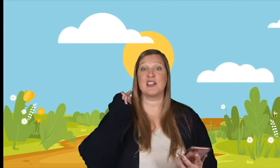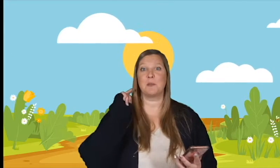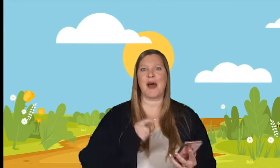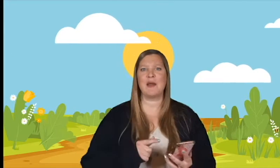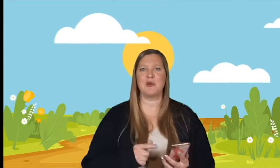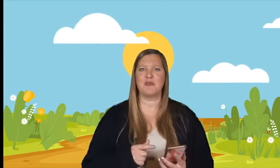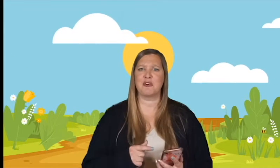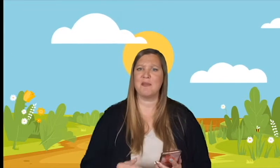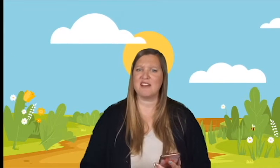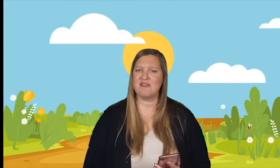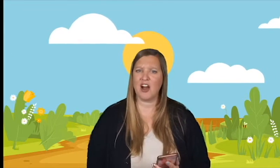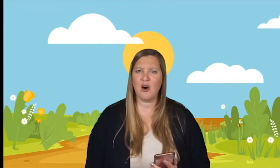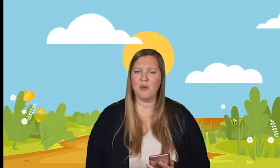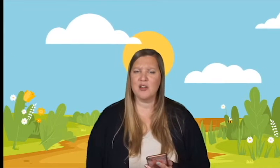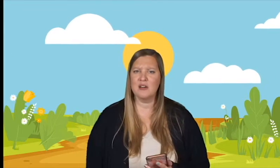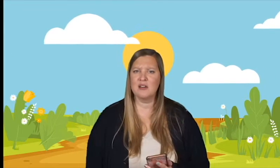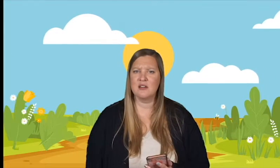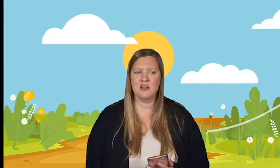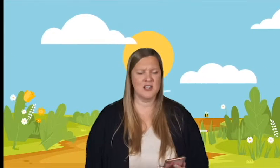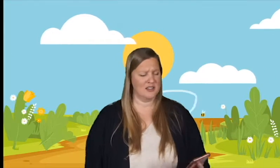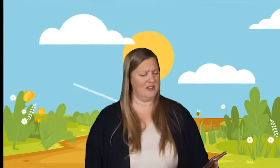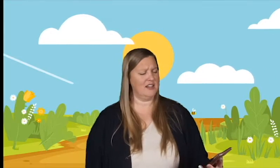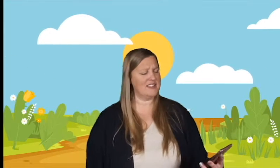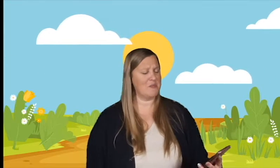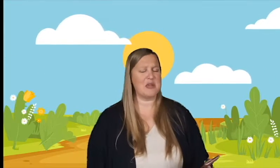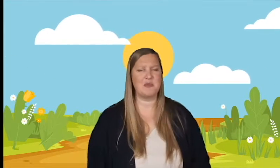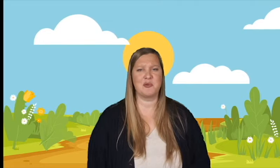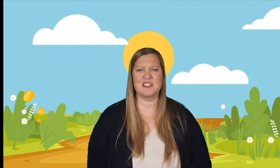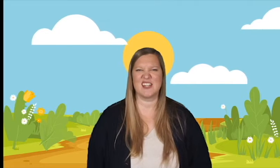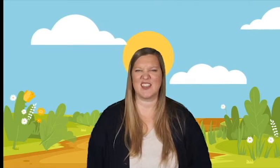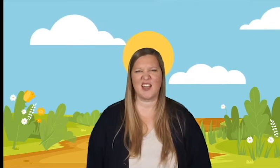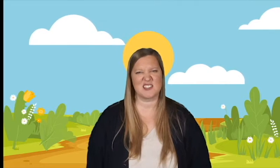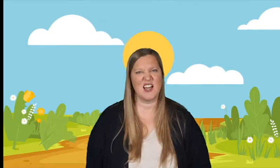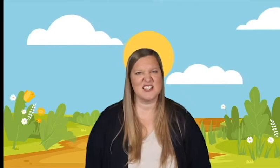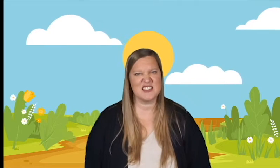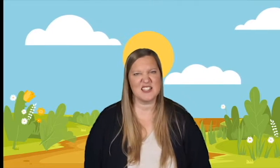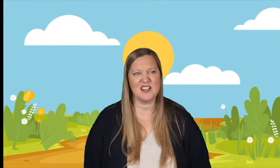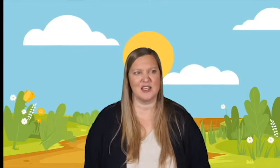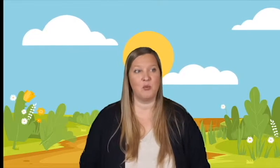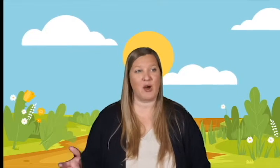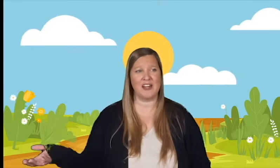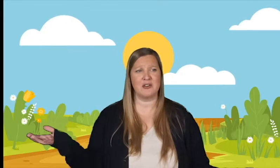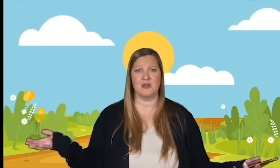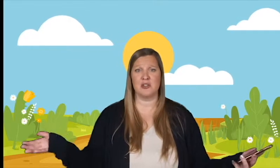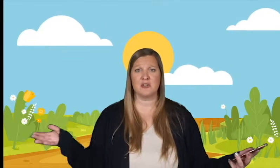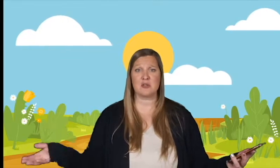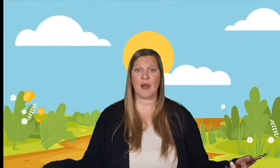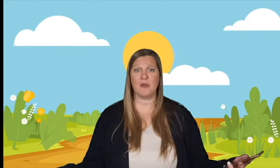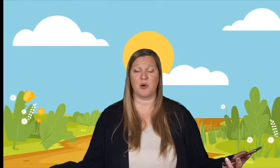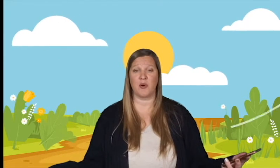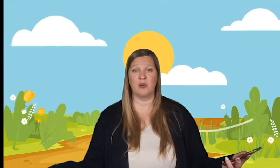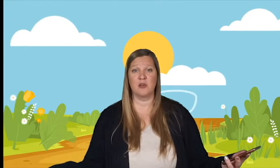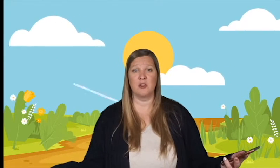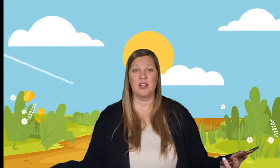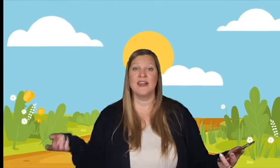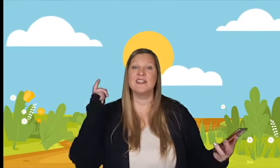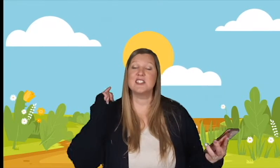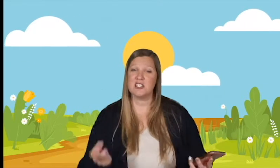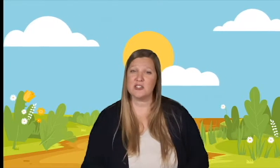the Bible from my phone. Now, some people would say that's kind of silly. Why don't you use your Bible? Did you